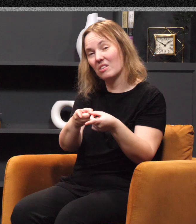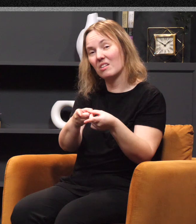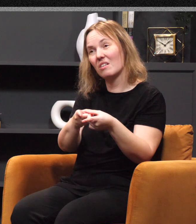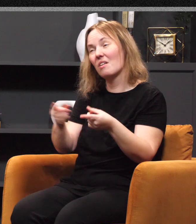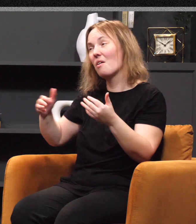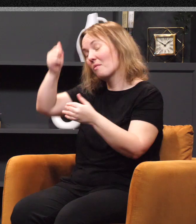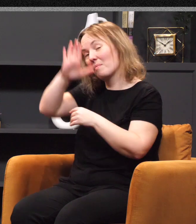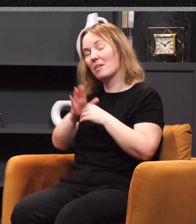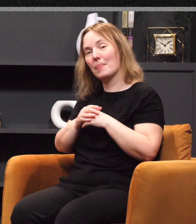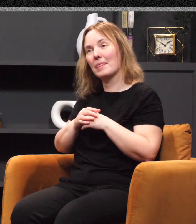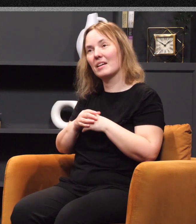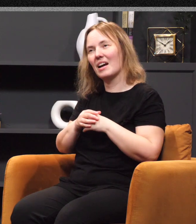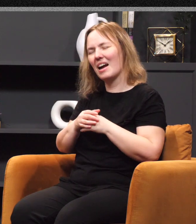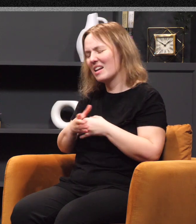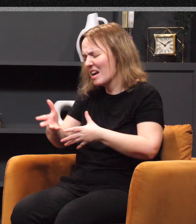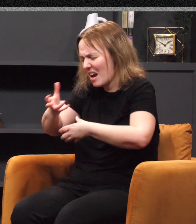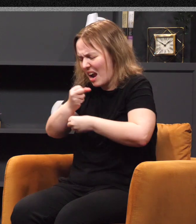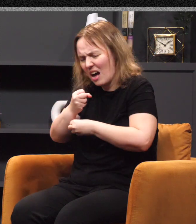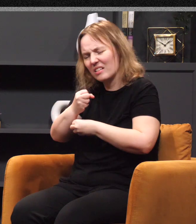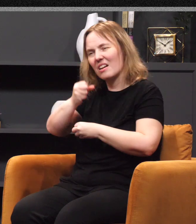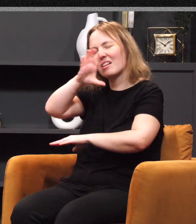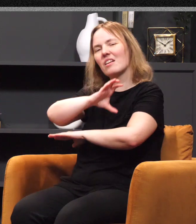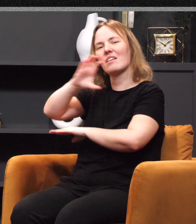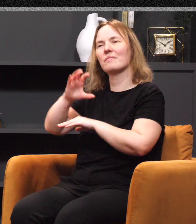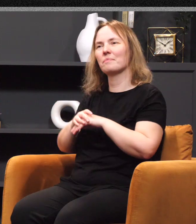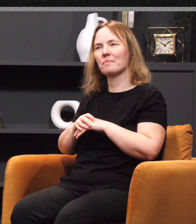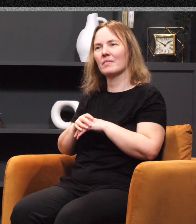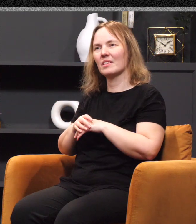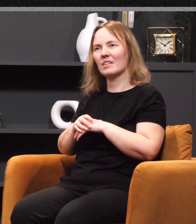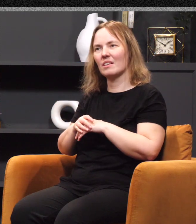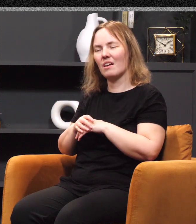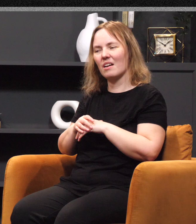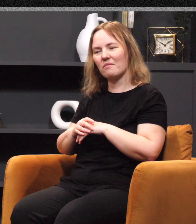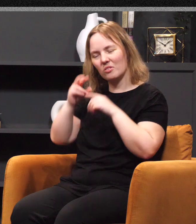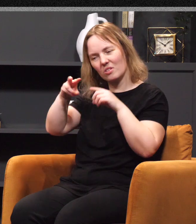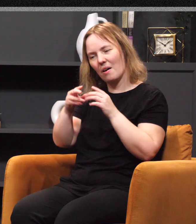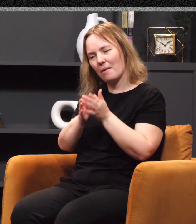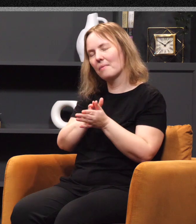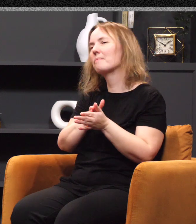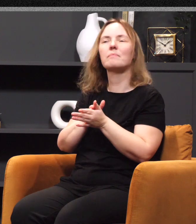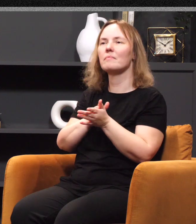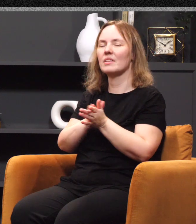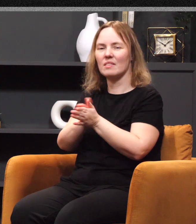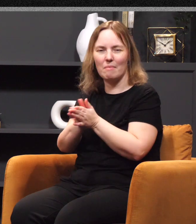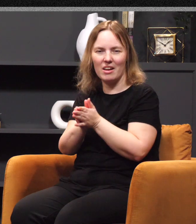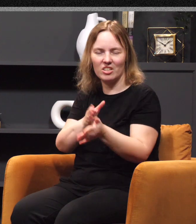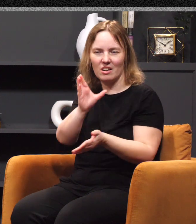he held onto that cross. He clung to that cross. In fact, if you ever saw the passion of the Christ, I'm not saying this is way that it happened,